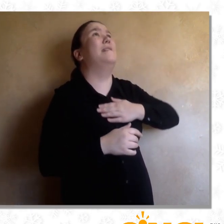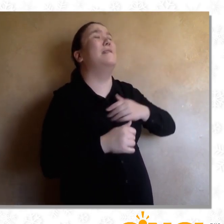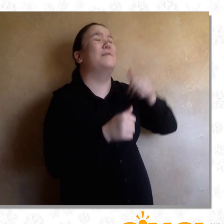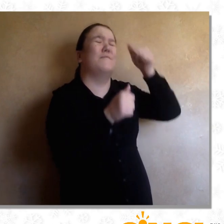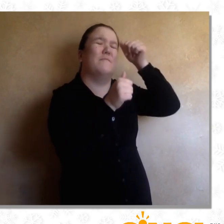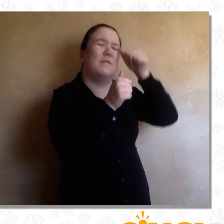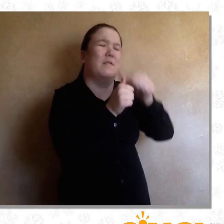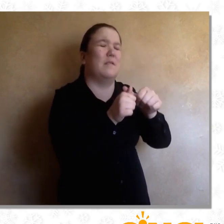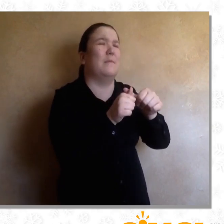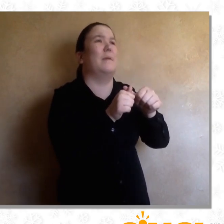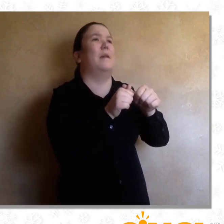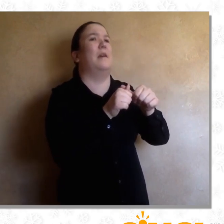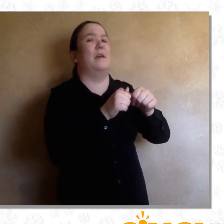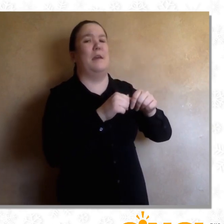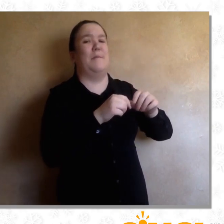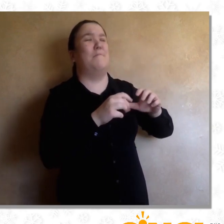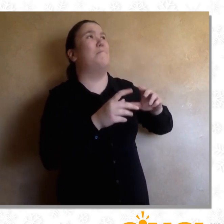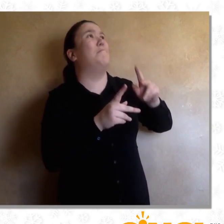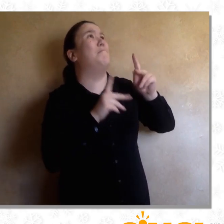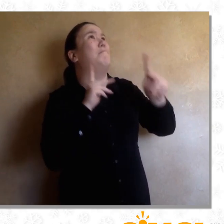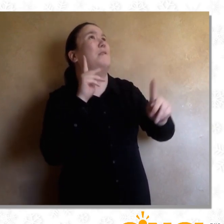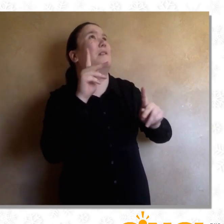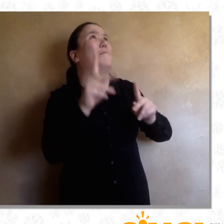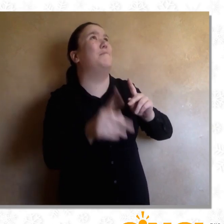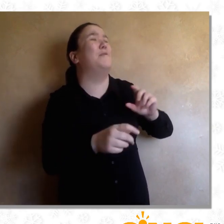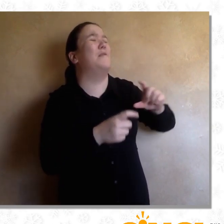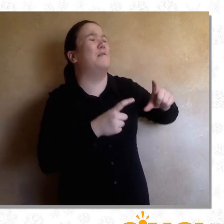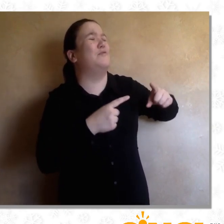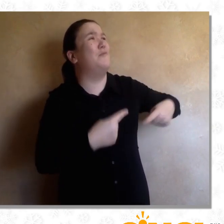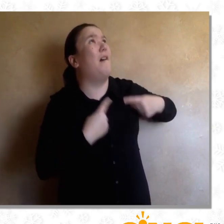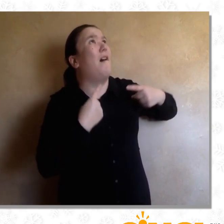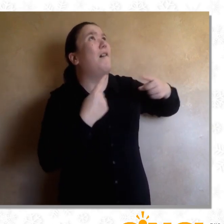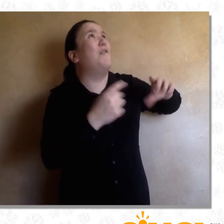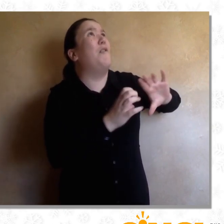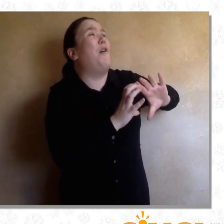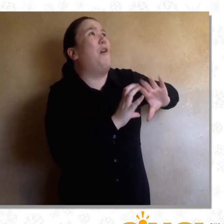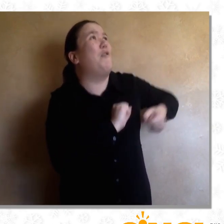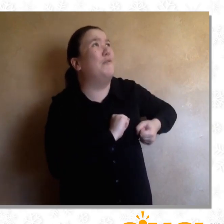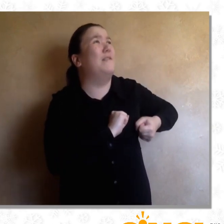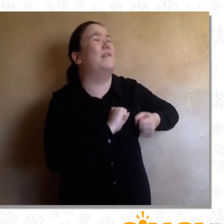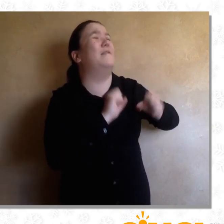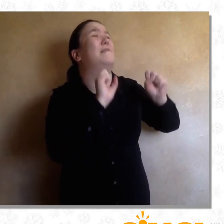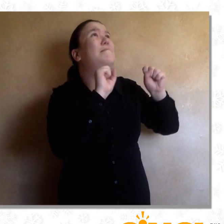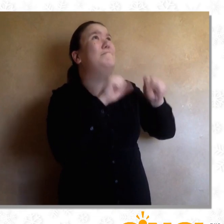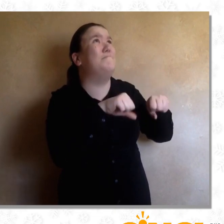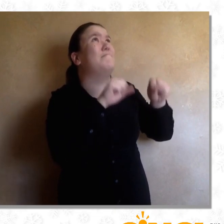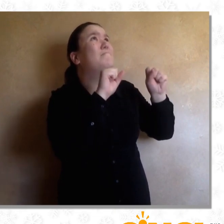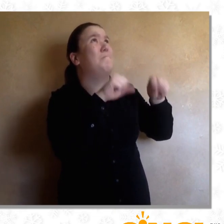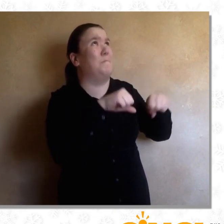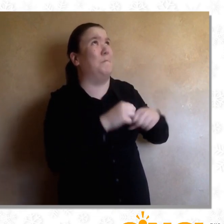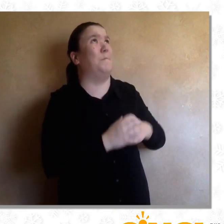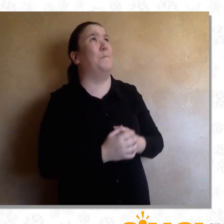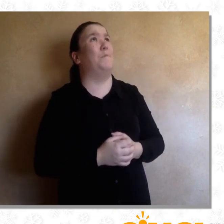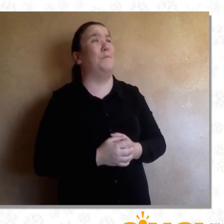pray together, For those who need God's hand,